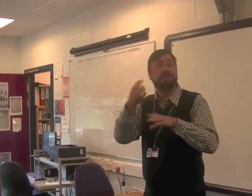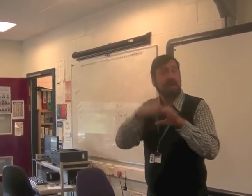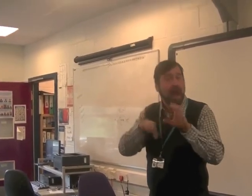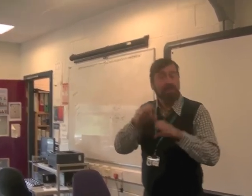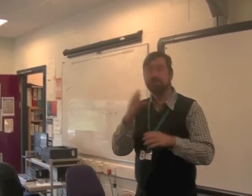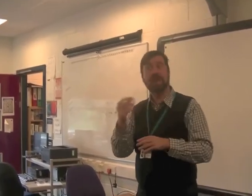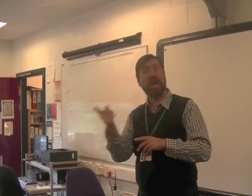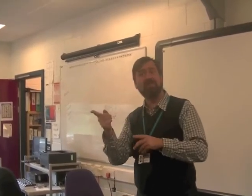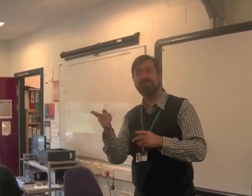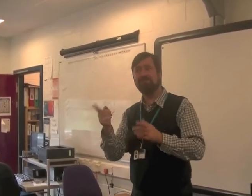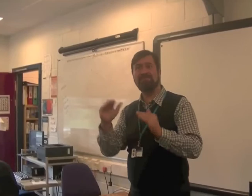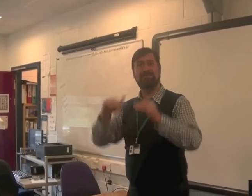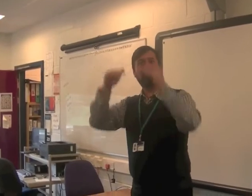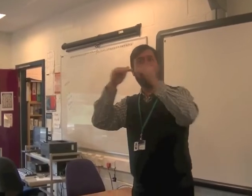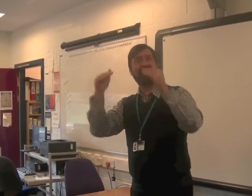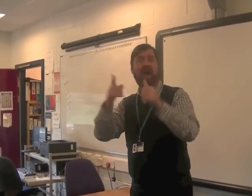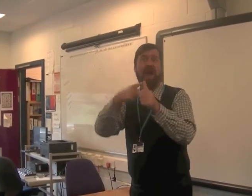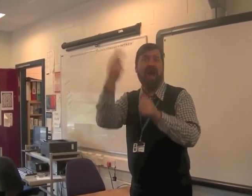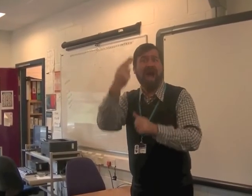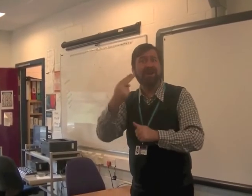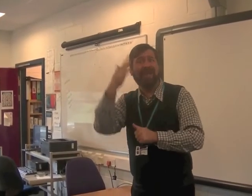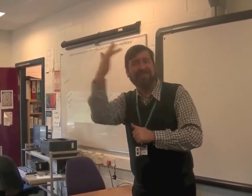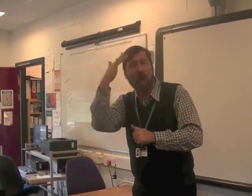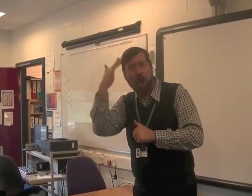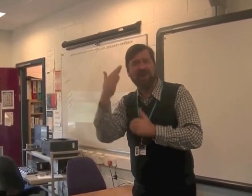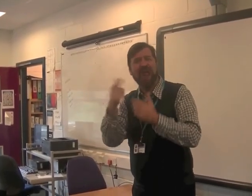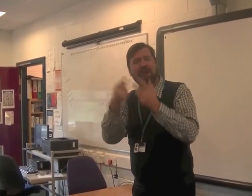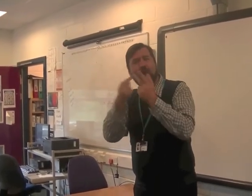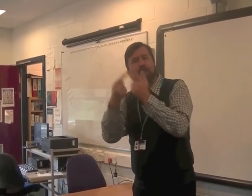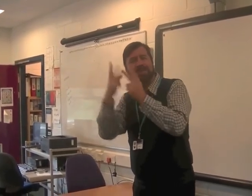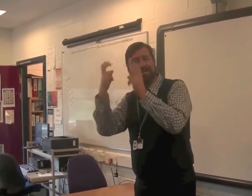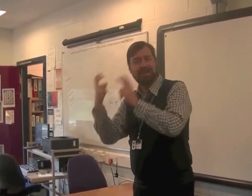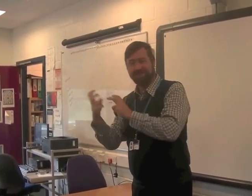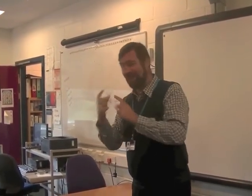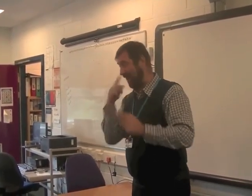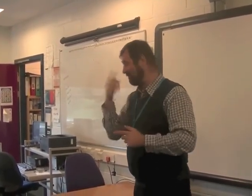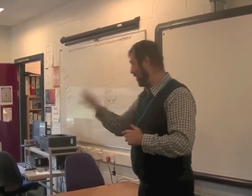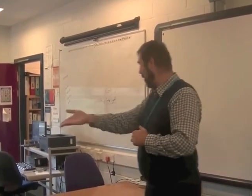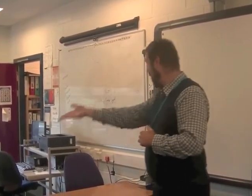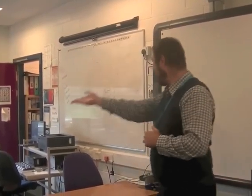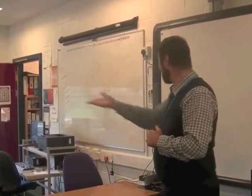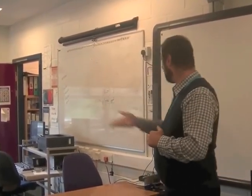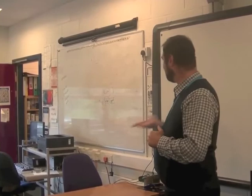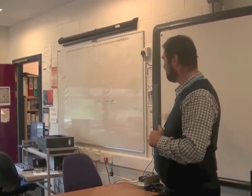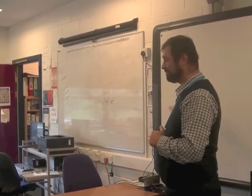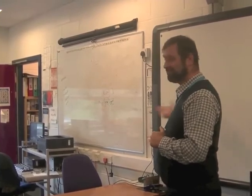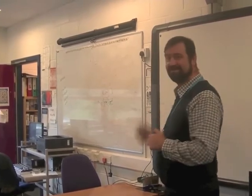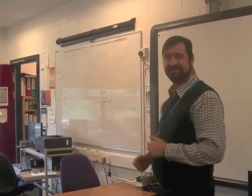core subjects like English, maths and science. And there may be other subjects that they are interested in like art and